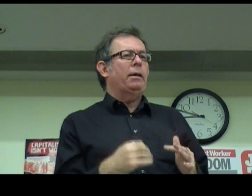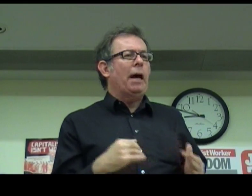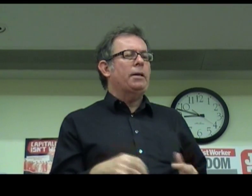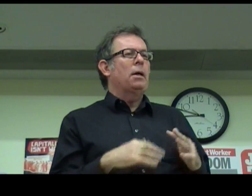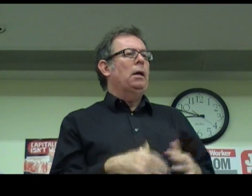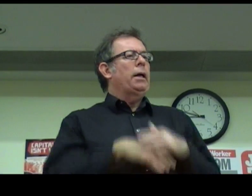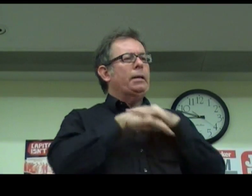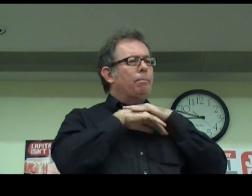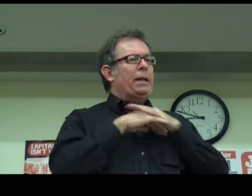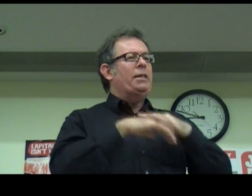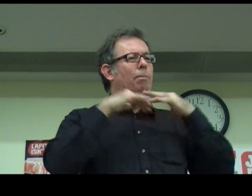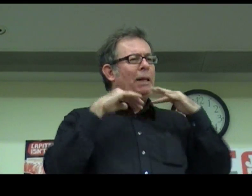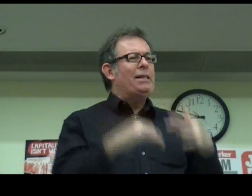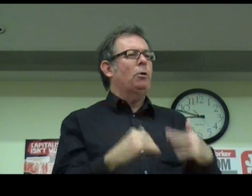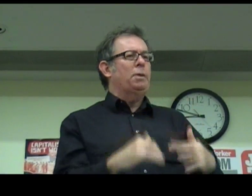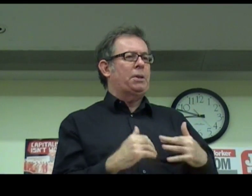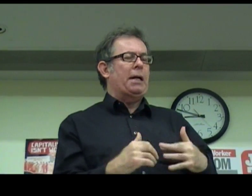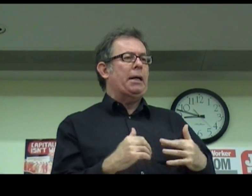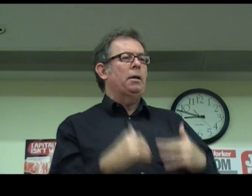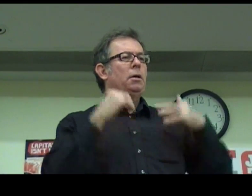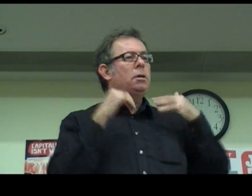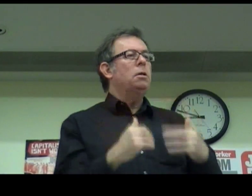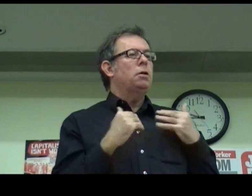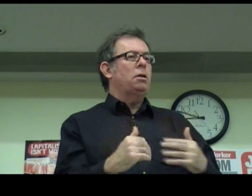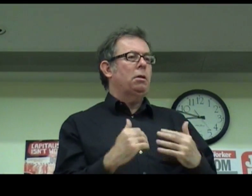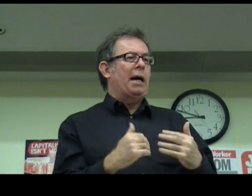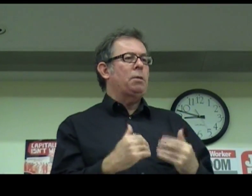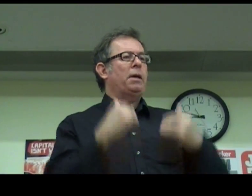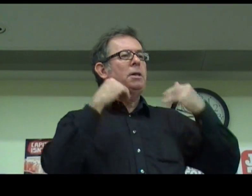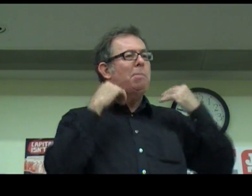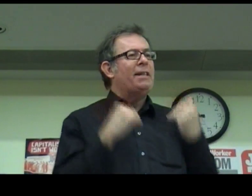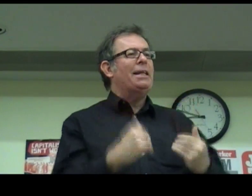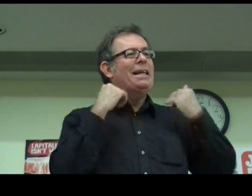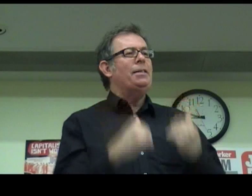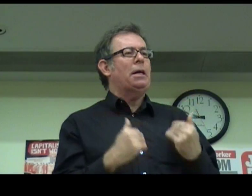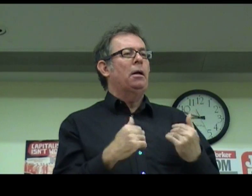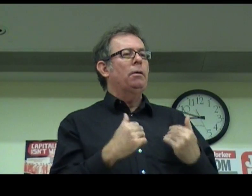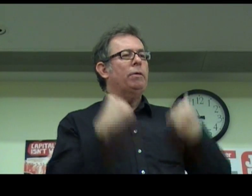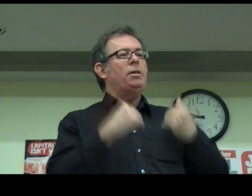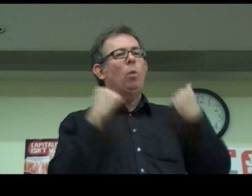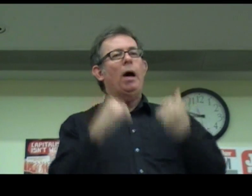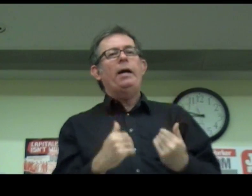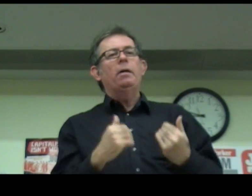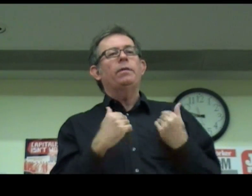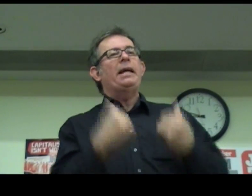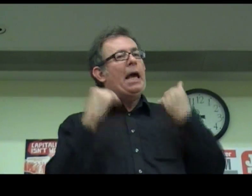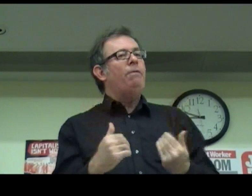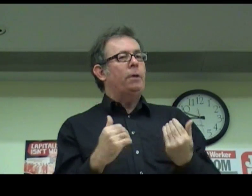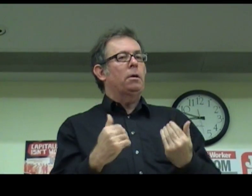that, but it's a political mistake to do that because it makes it easier. The reason why that they gave for not